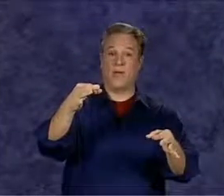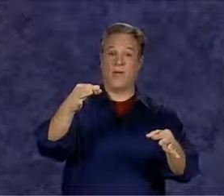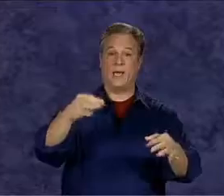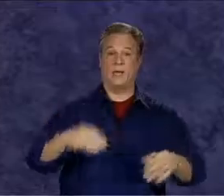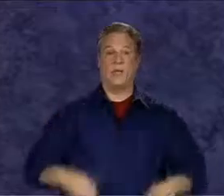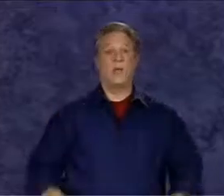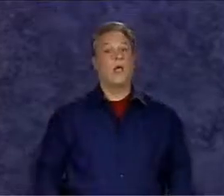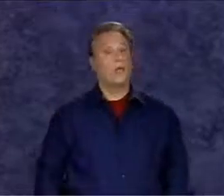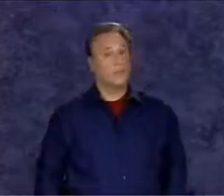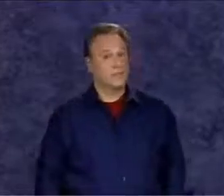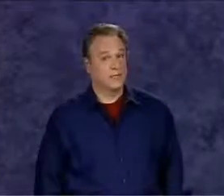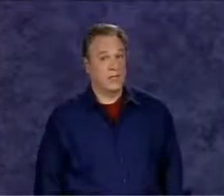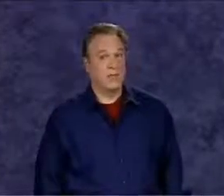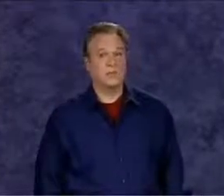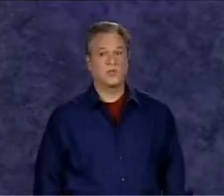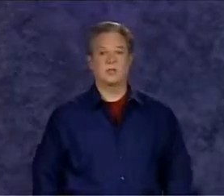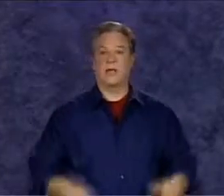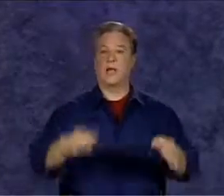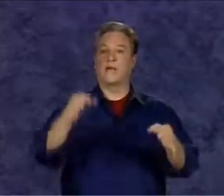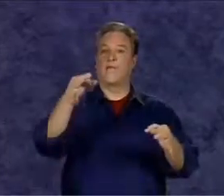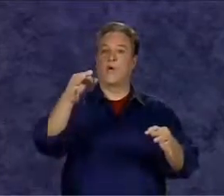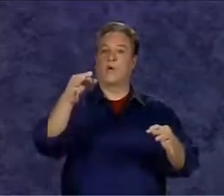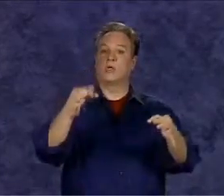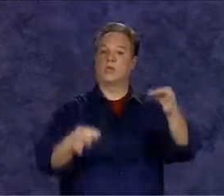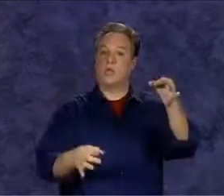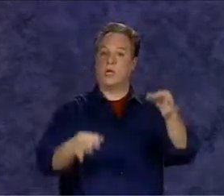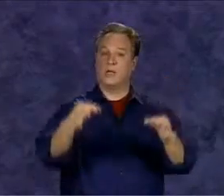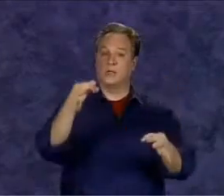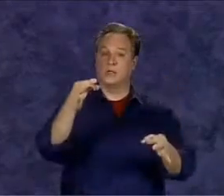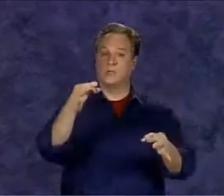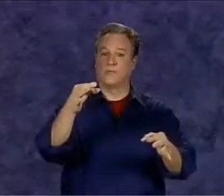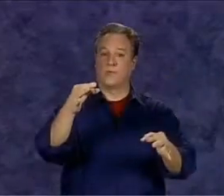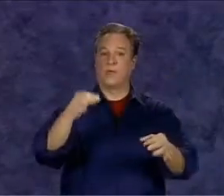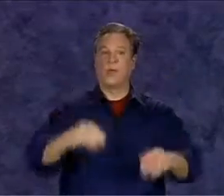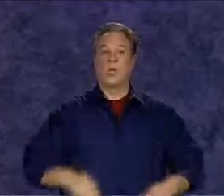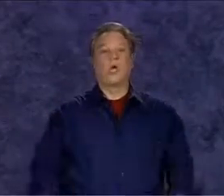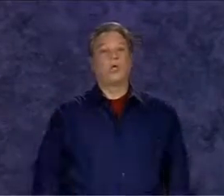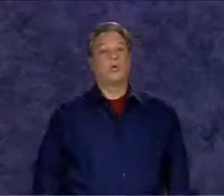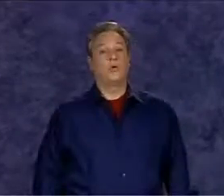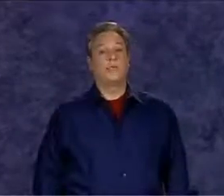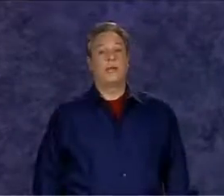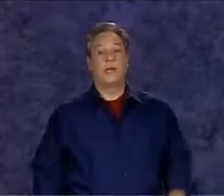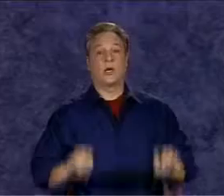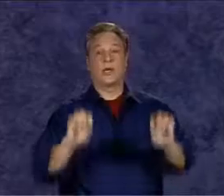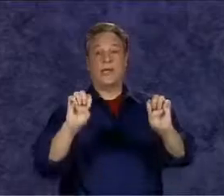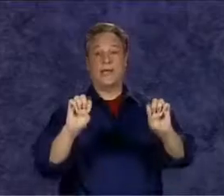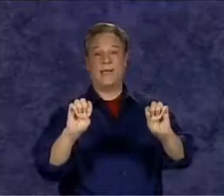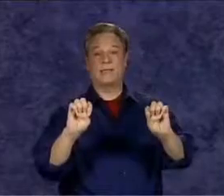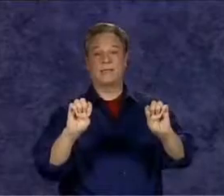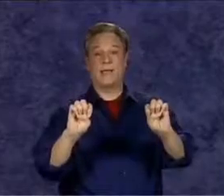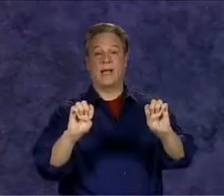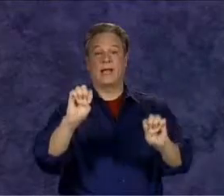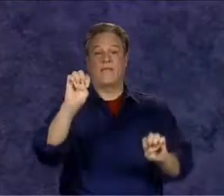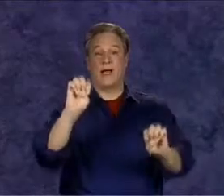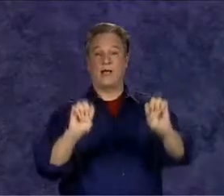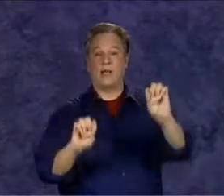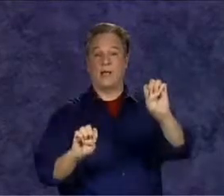weighed this is also the sign for judge use the letter e to sign evaluate